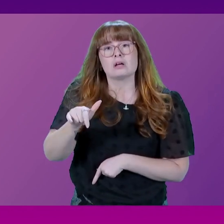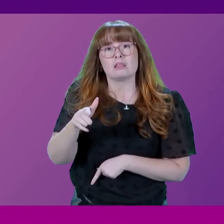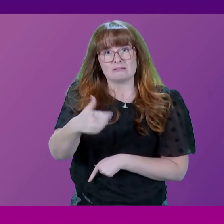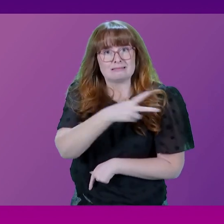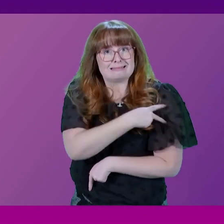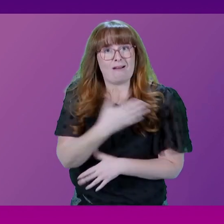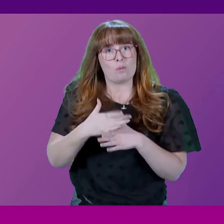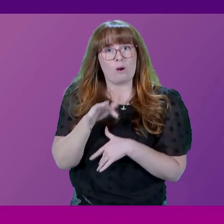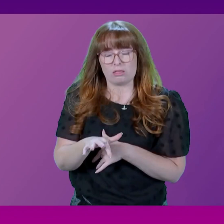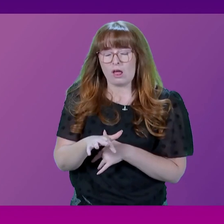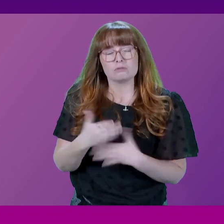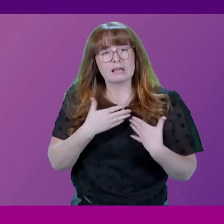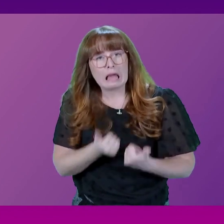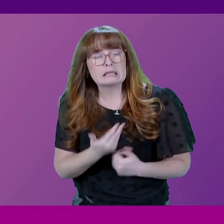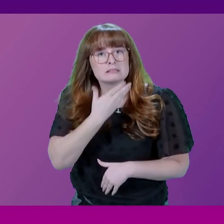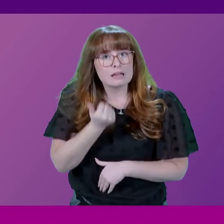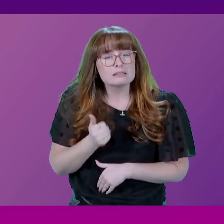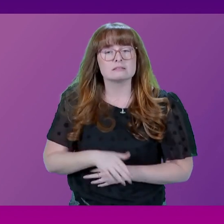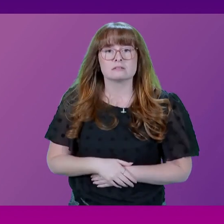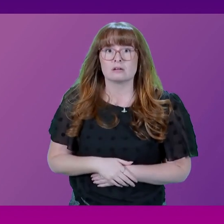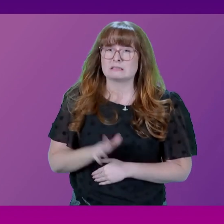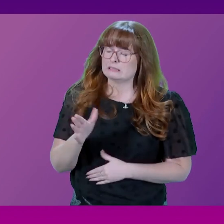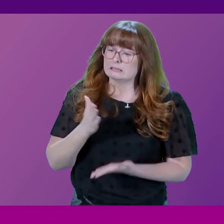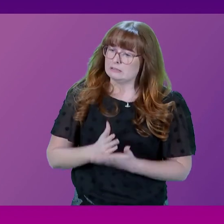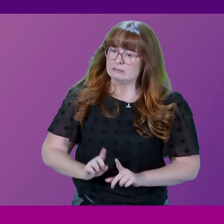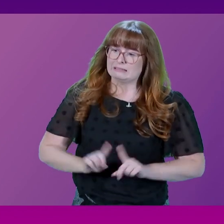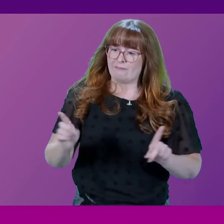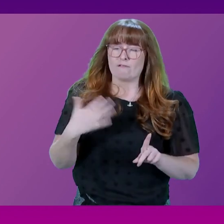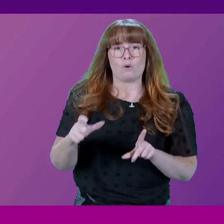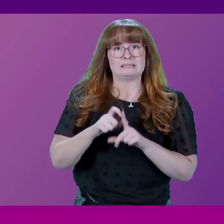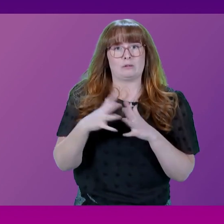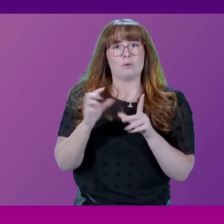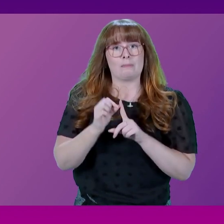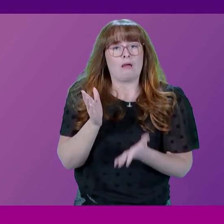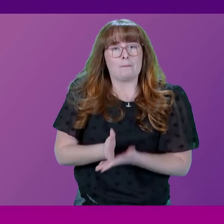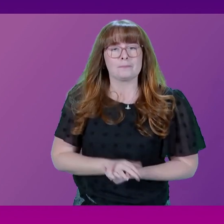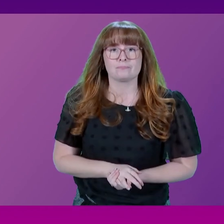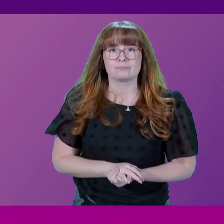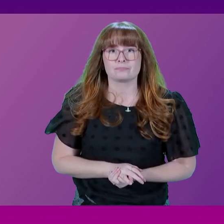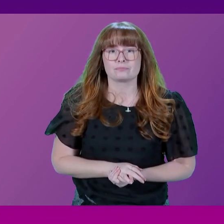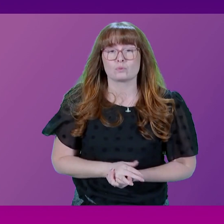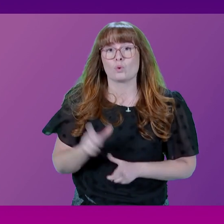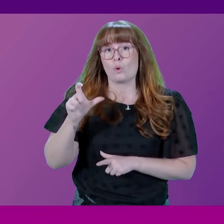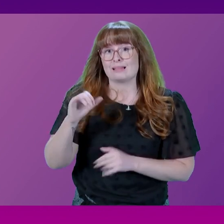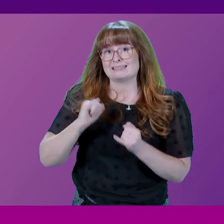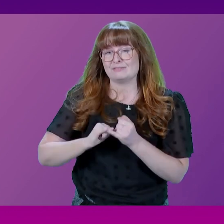treated them with kindness that I suspect is a stark difference to the DWP. I call Colette Stevenson. Thank you President